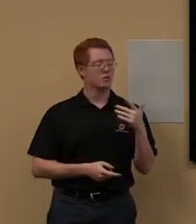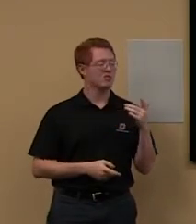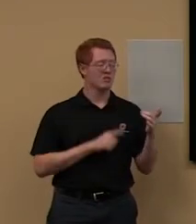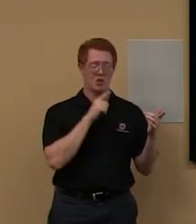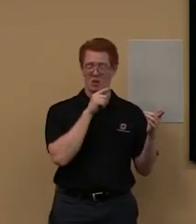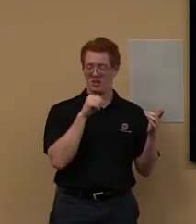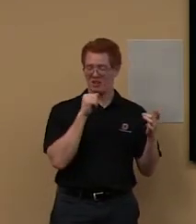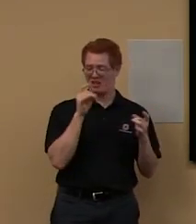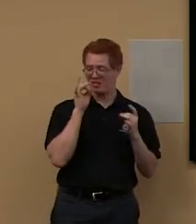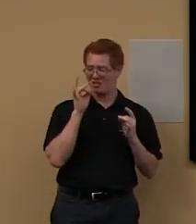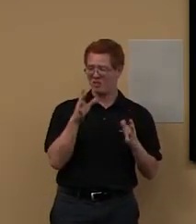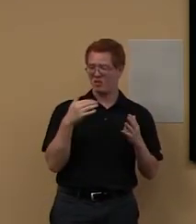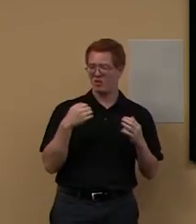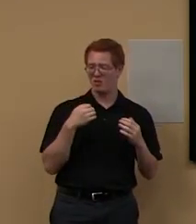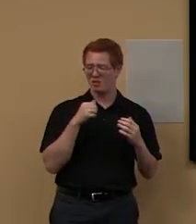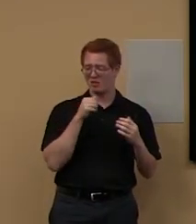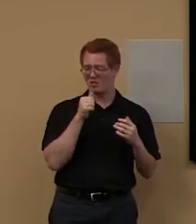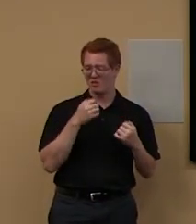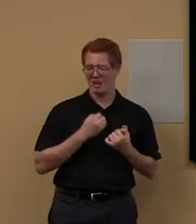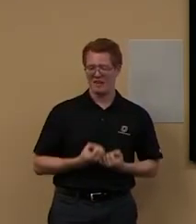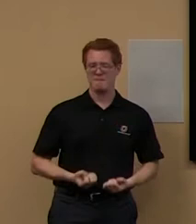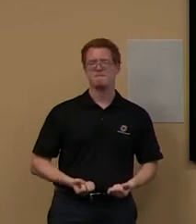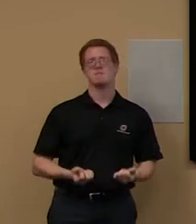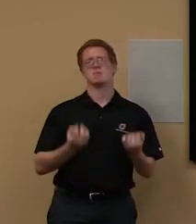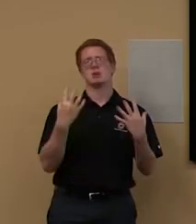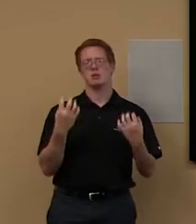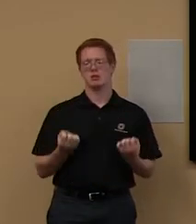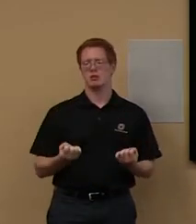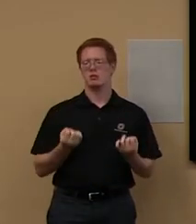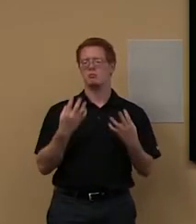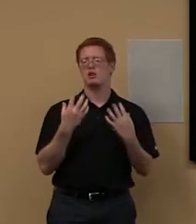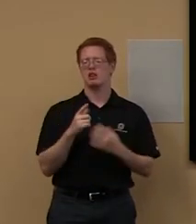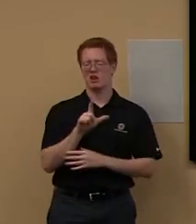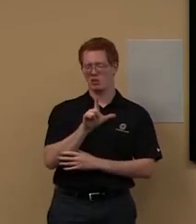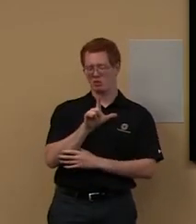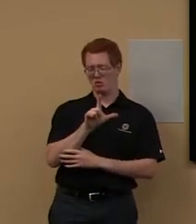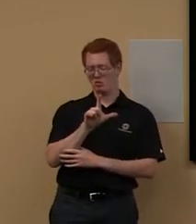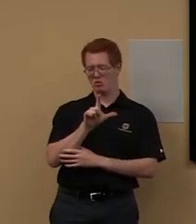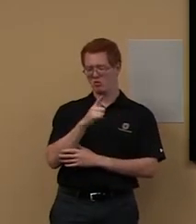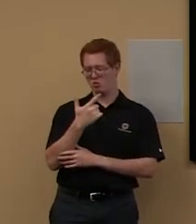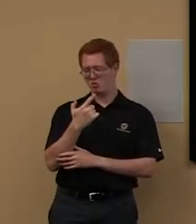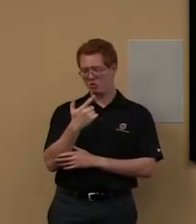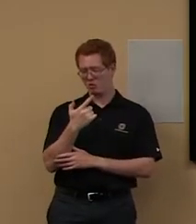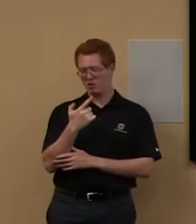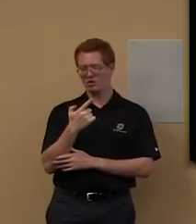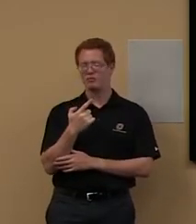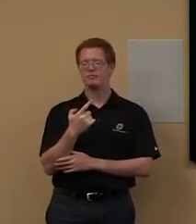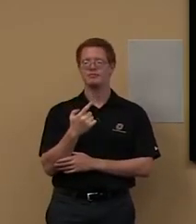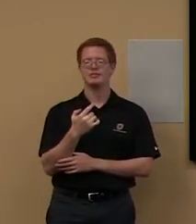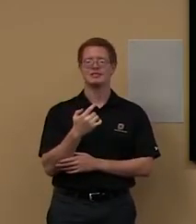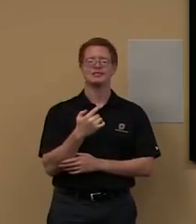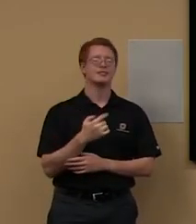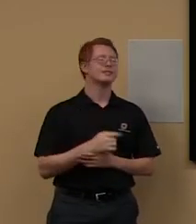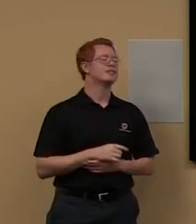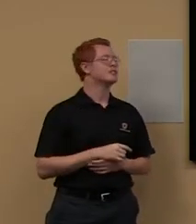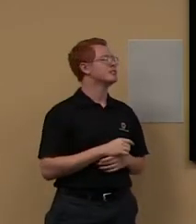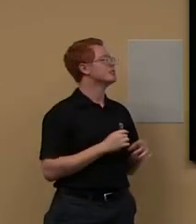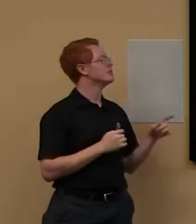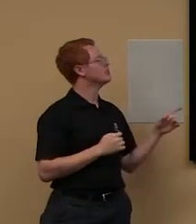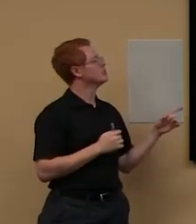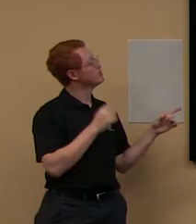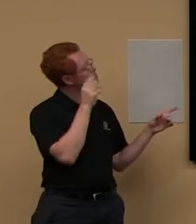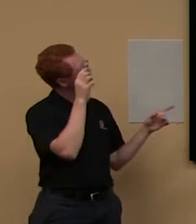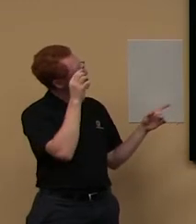Um, there's not that many. It's 21. Usually I like to see a couple hundred. But, uh, but it's Ting Toomey's articles on this. Right?